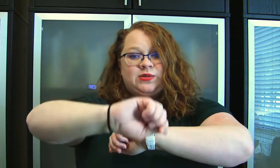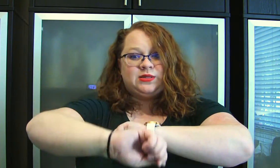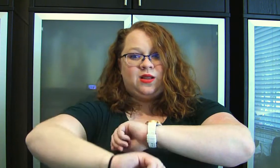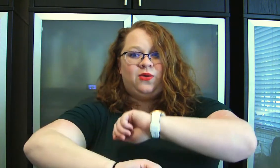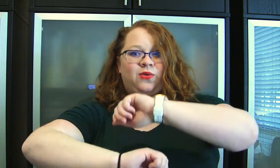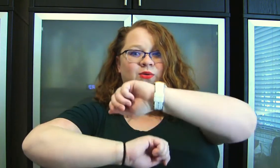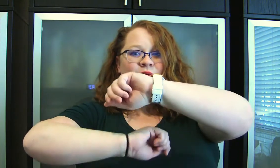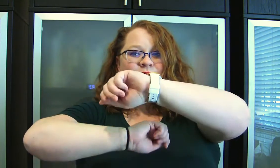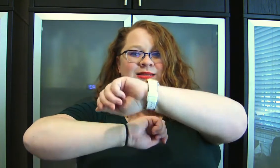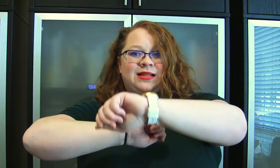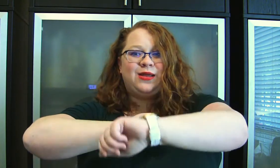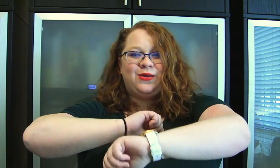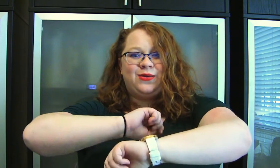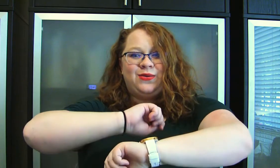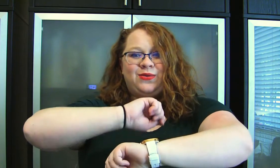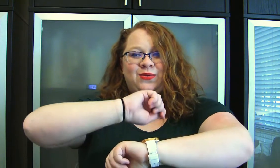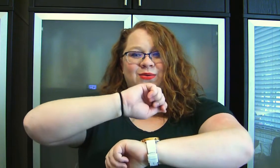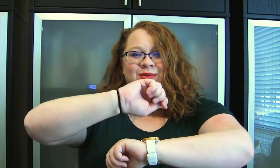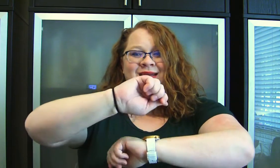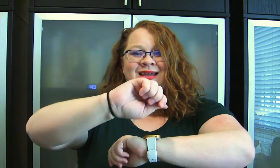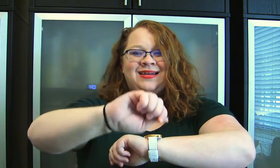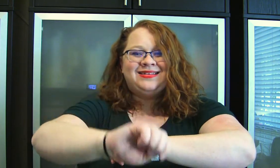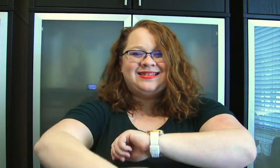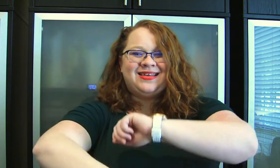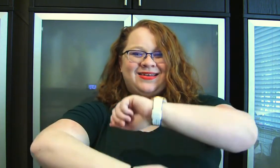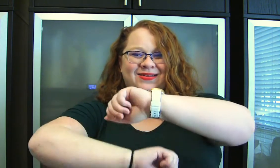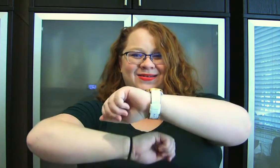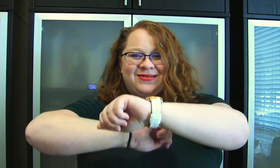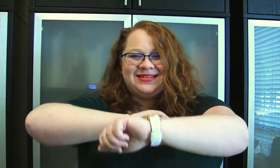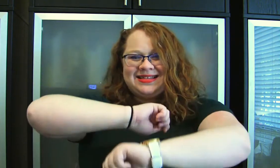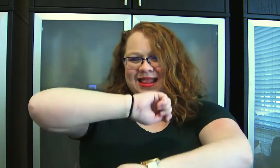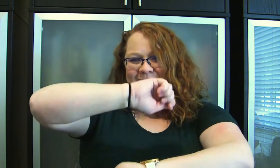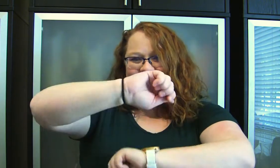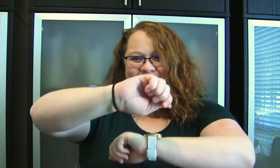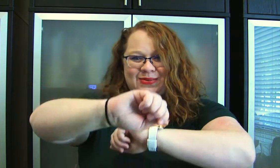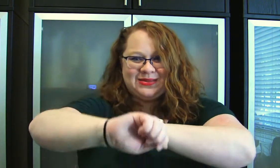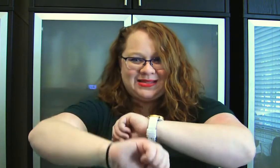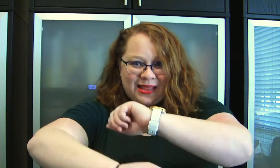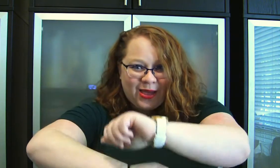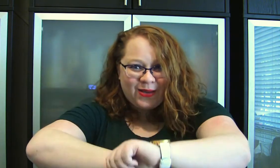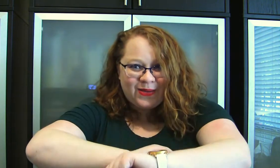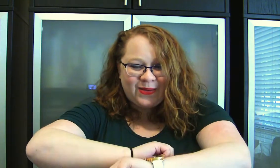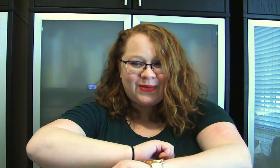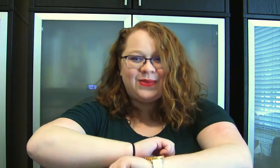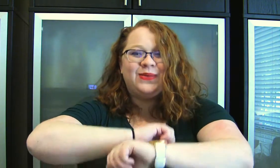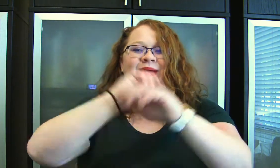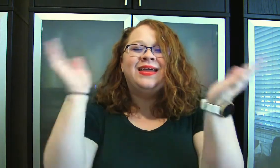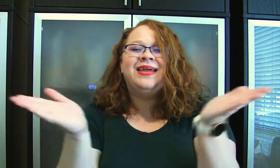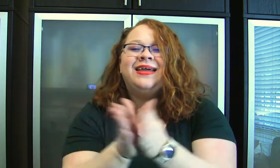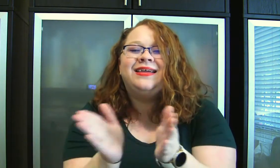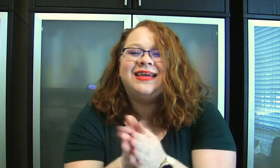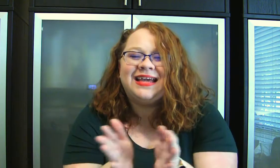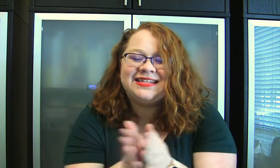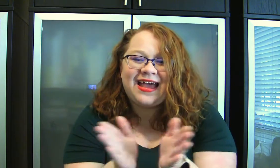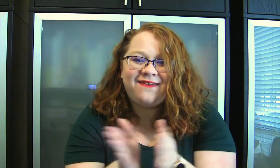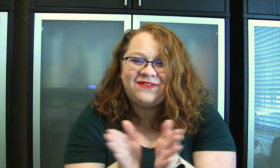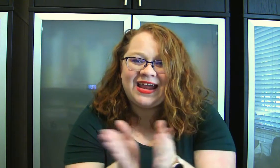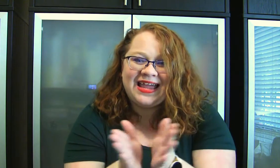slow, slow, slow, slow, slow. Good job, friends.